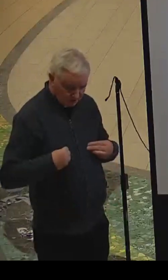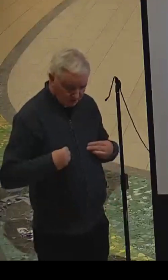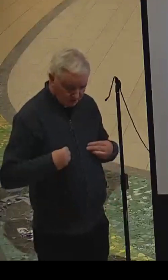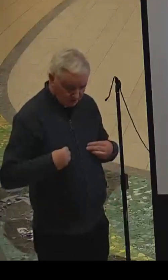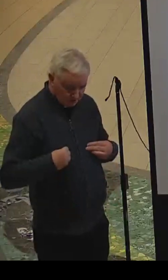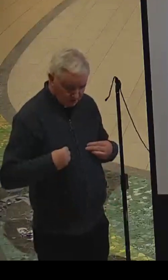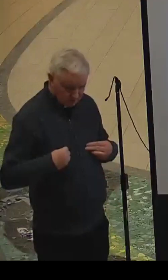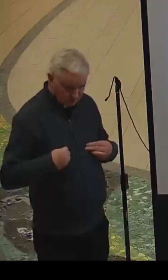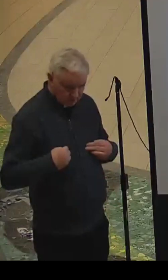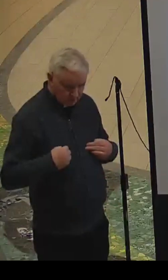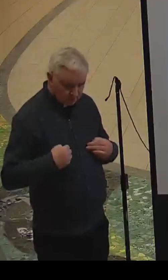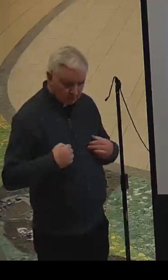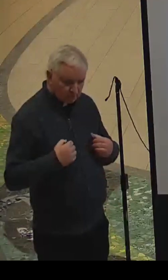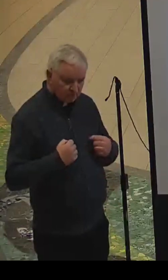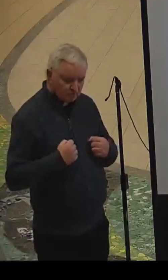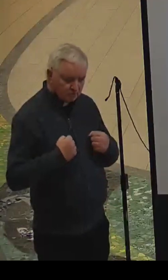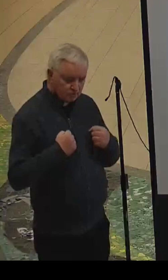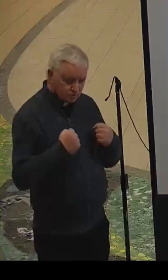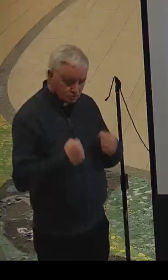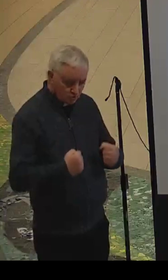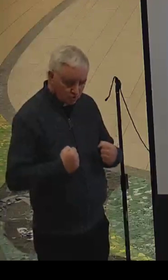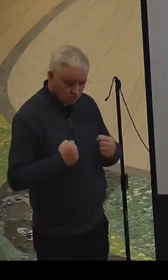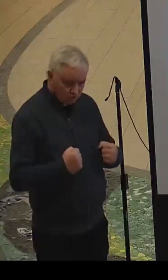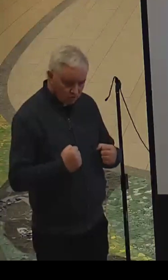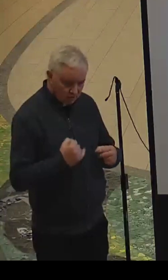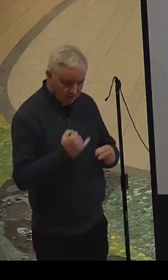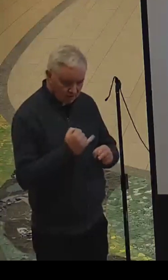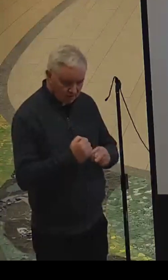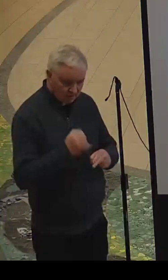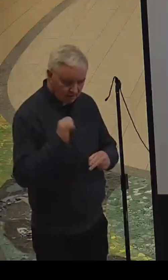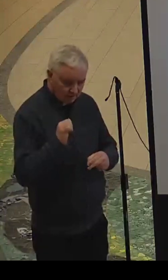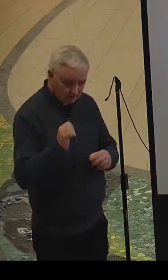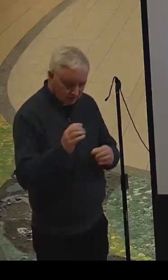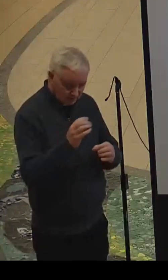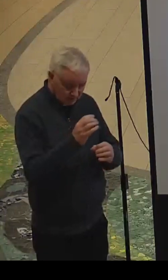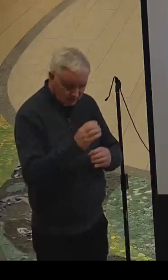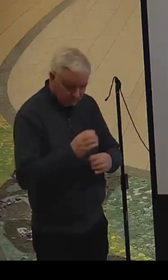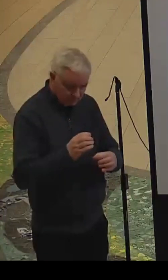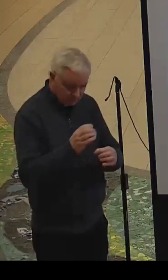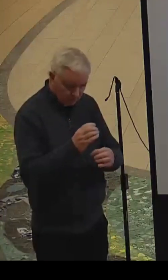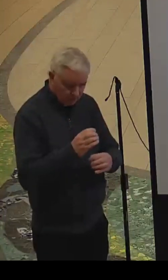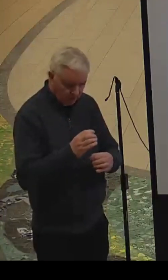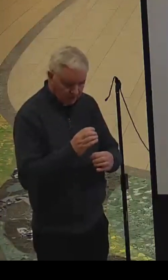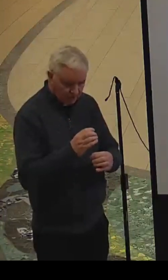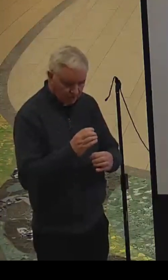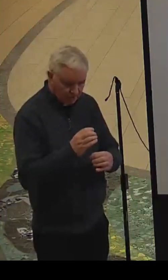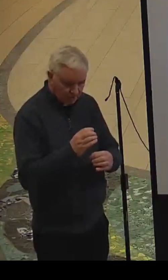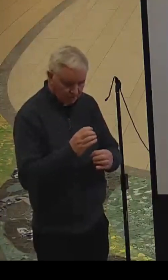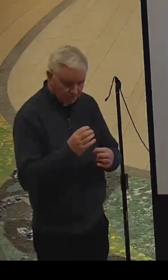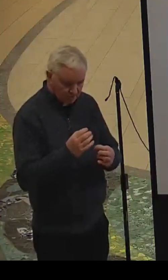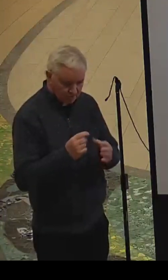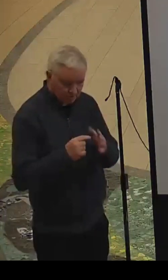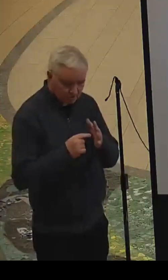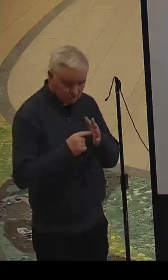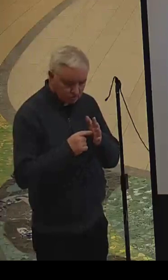strong in his compassion